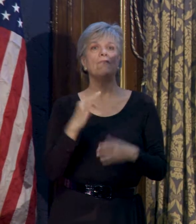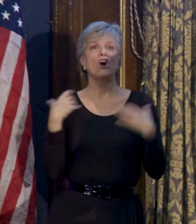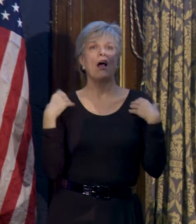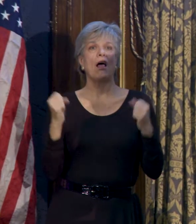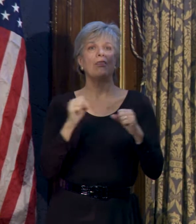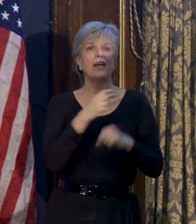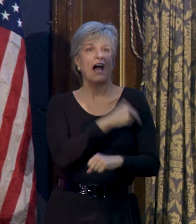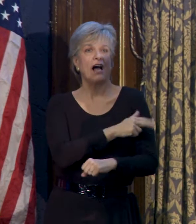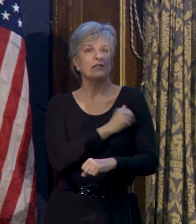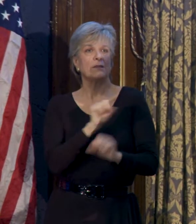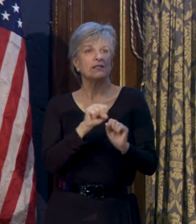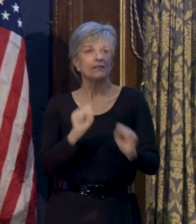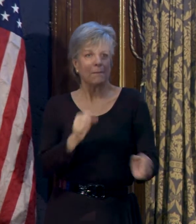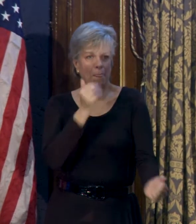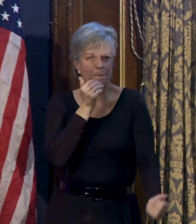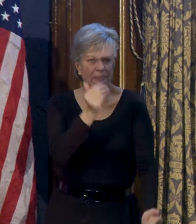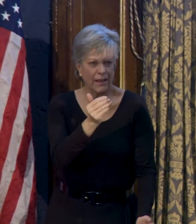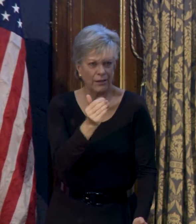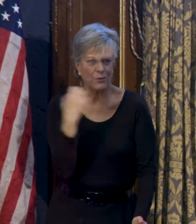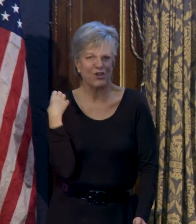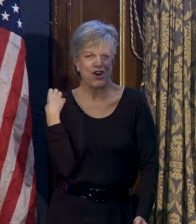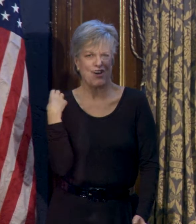Thank you, Hill. Thank you,